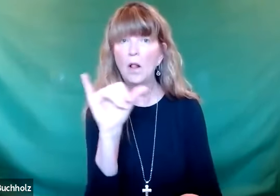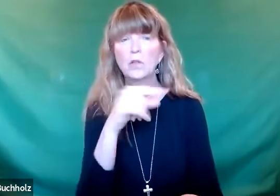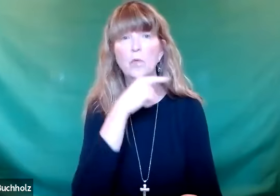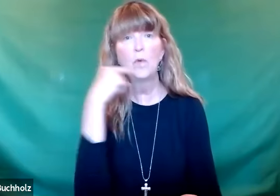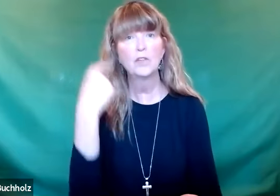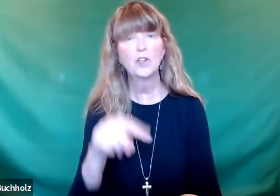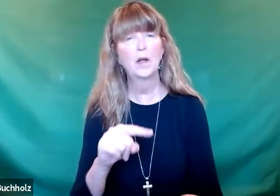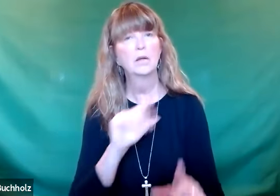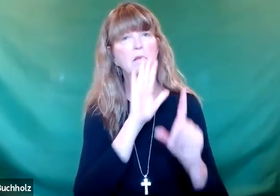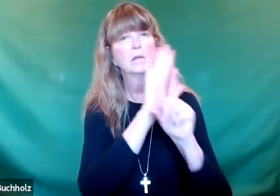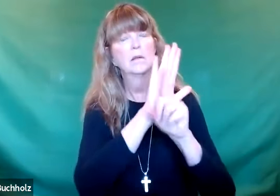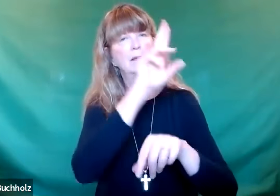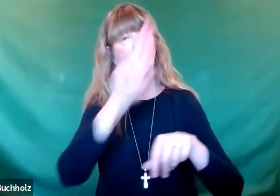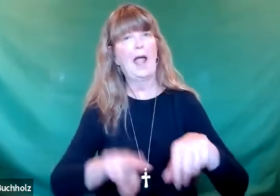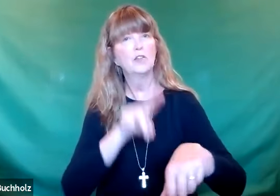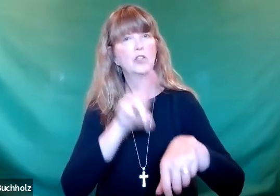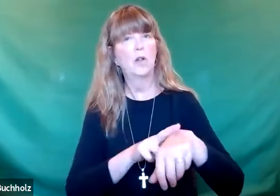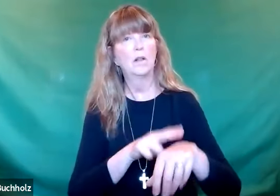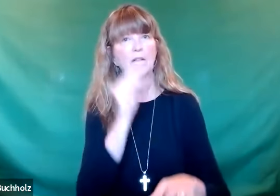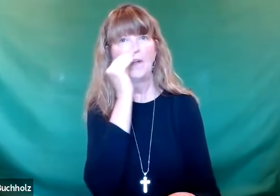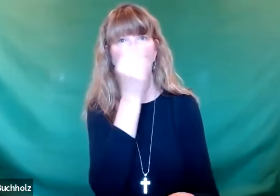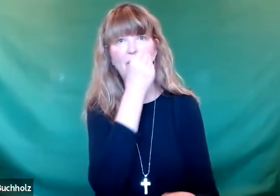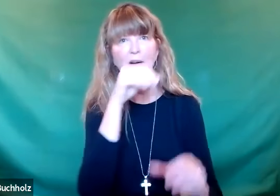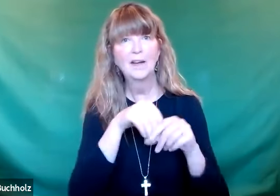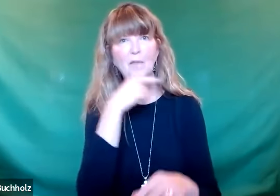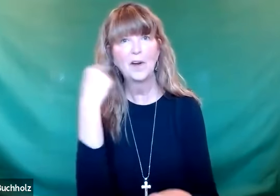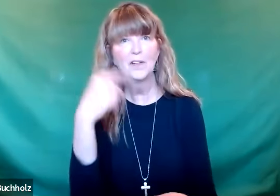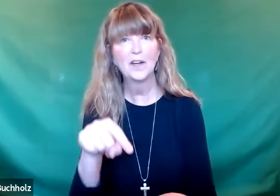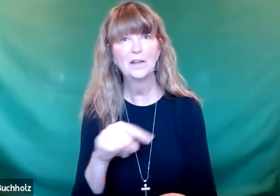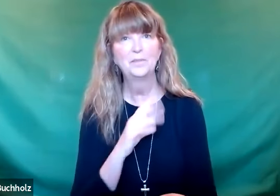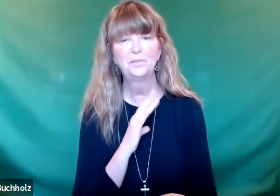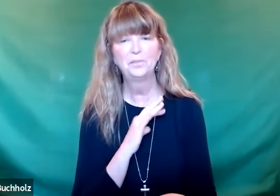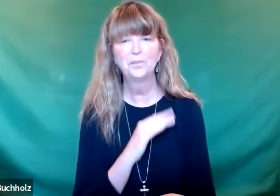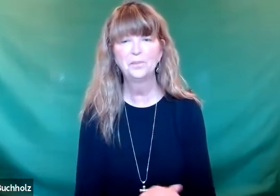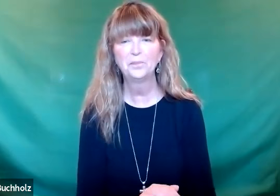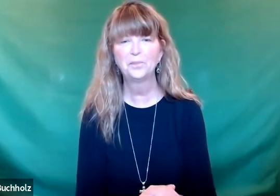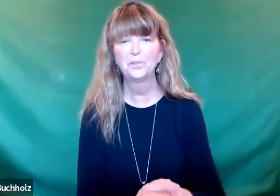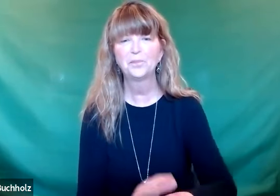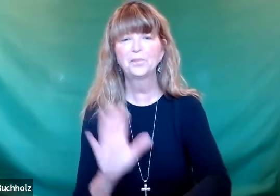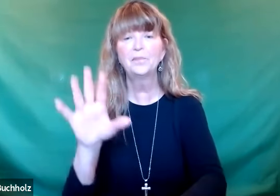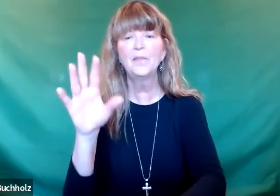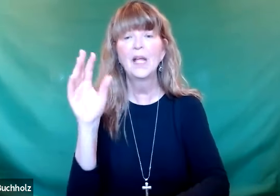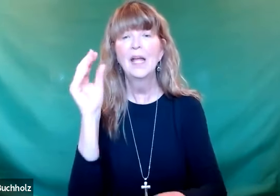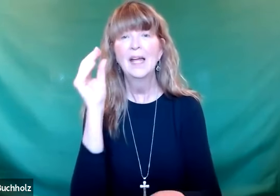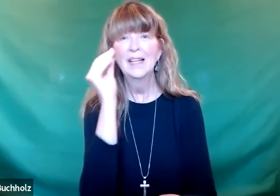It's our state flower and it's also Russia's national flower as well.